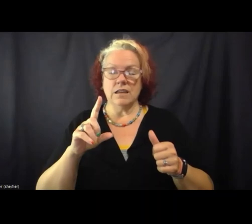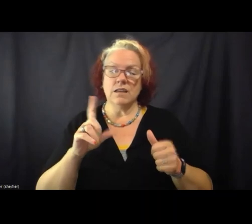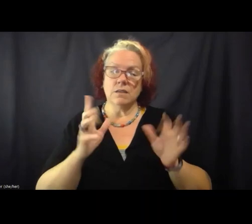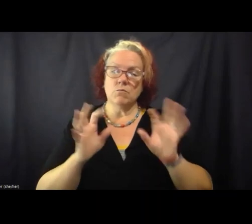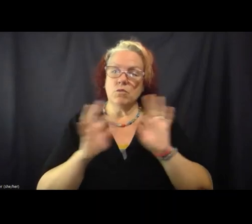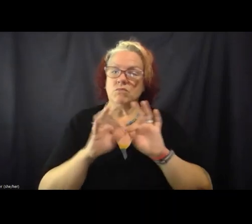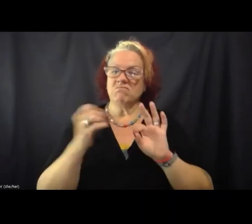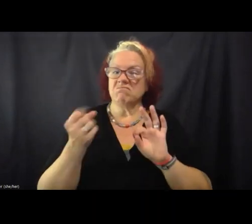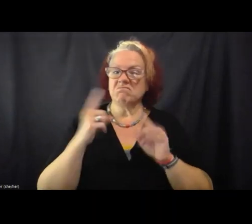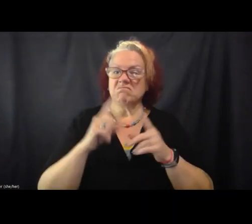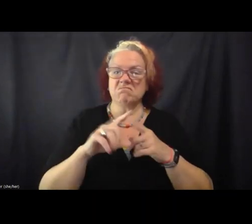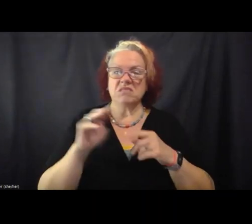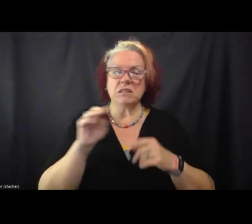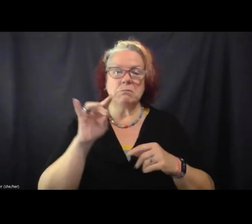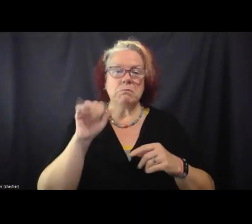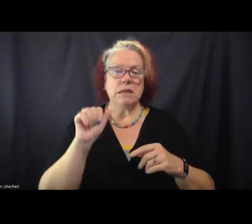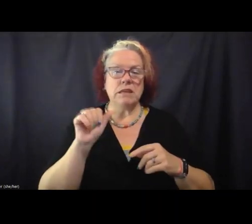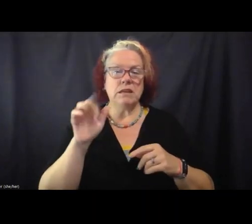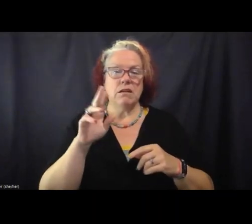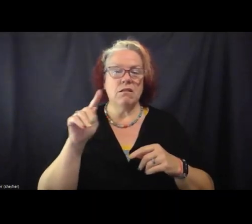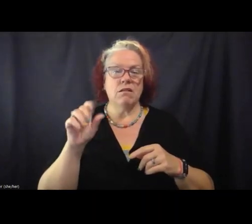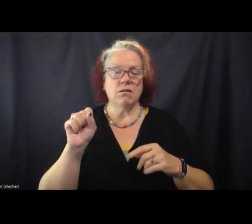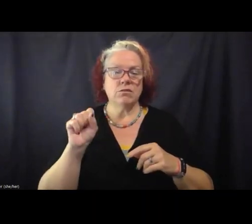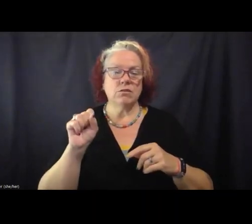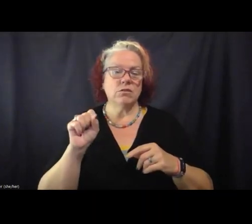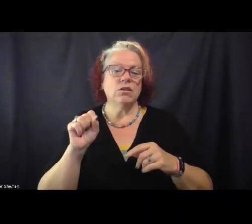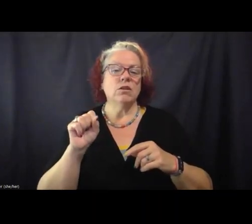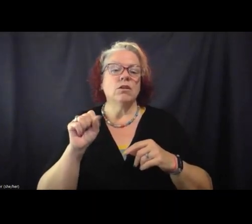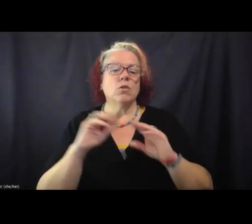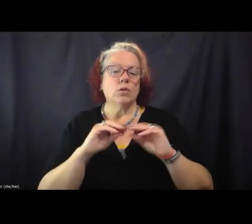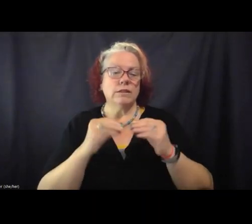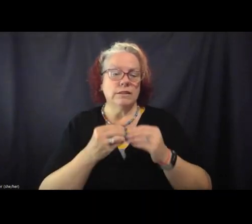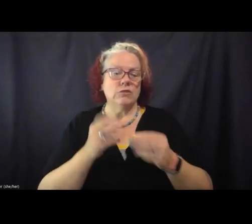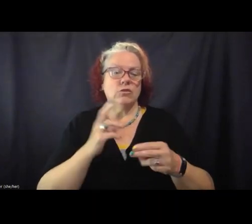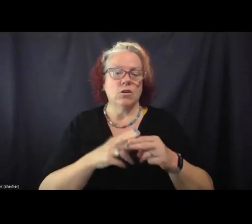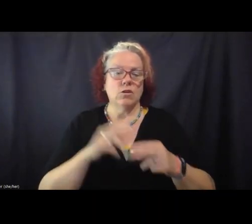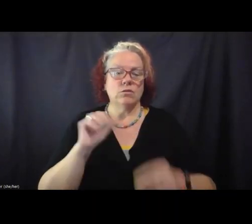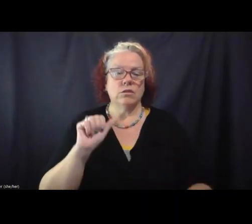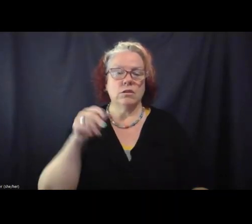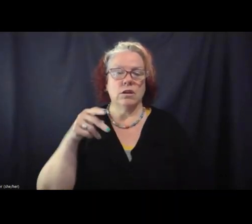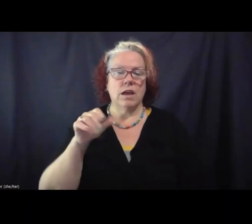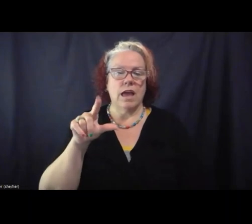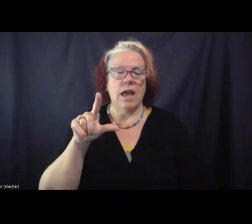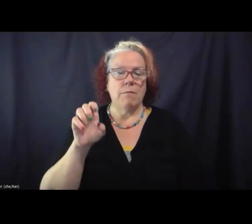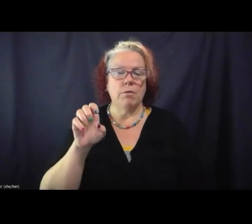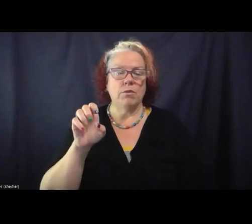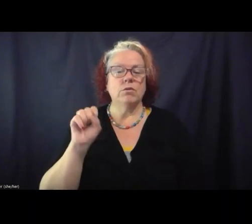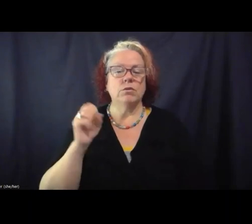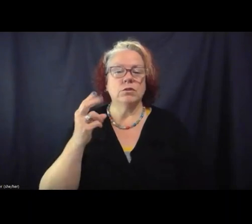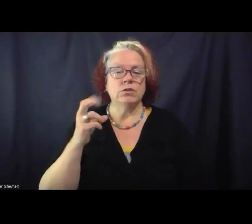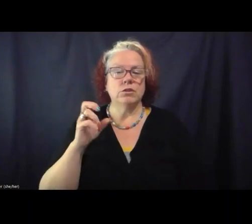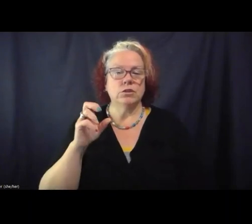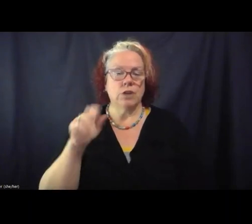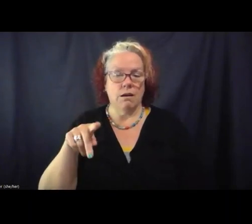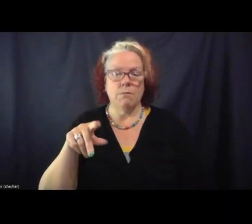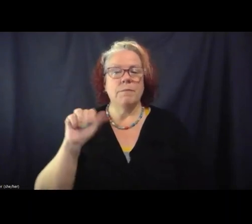organization in Letcher County called Apple Shop, Apple as in Appalachia, which